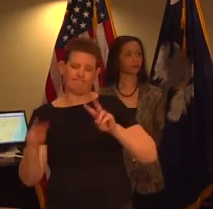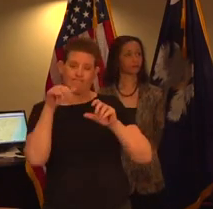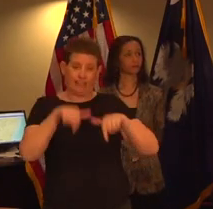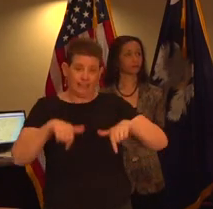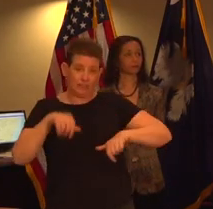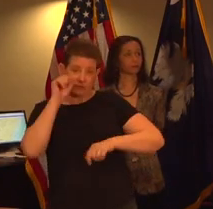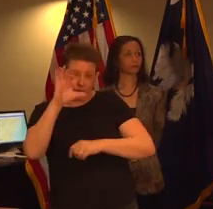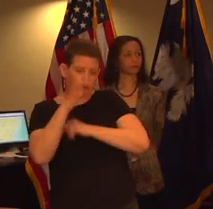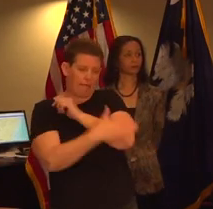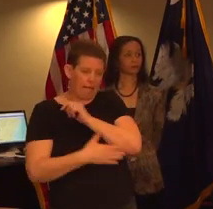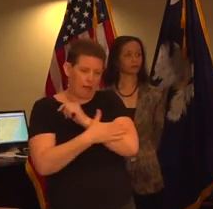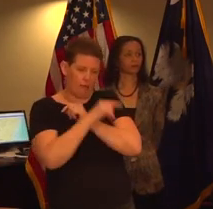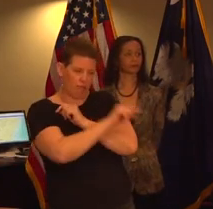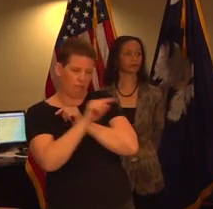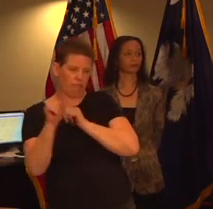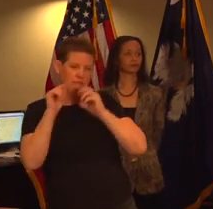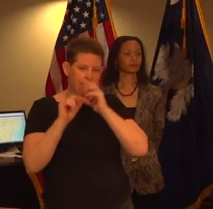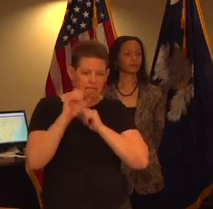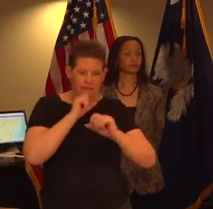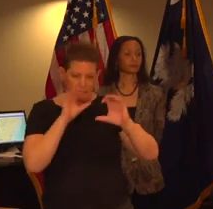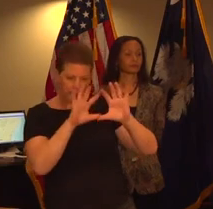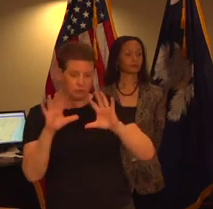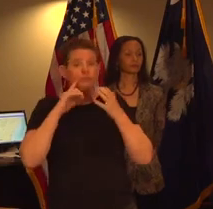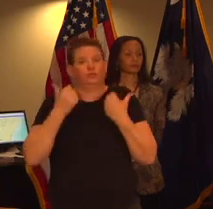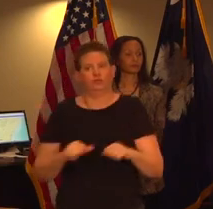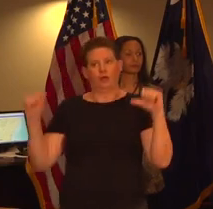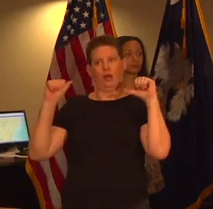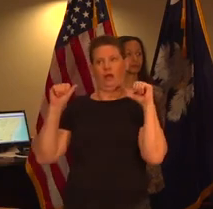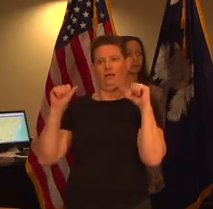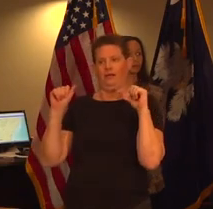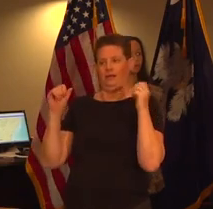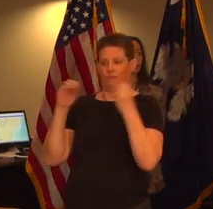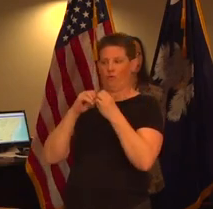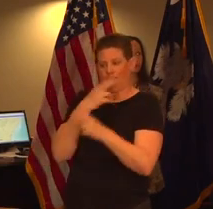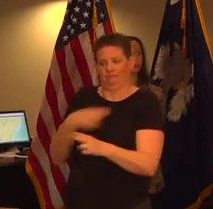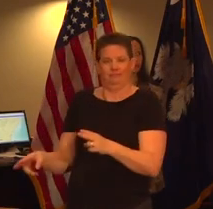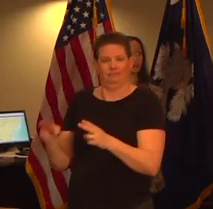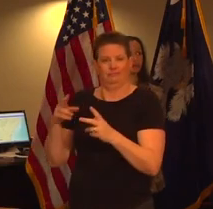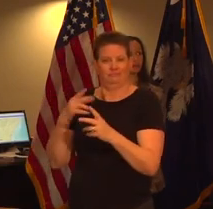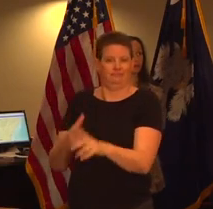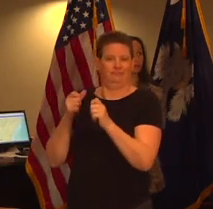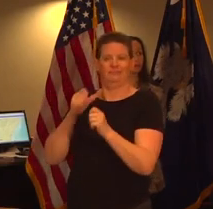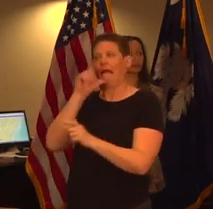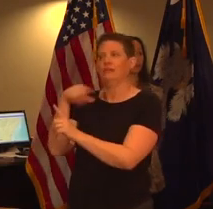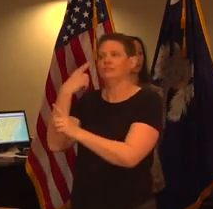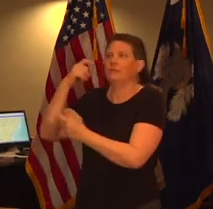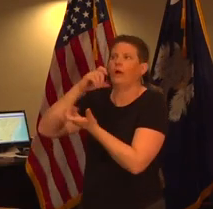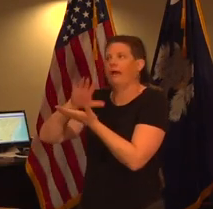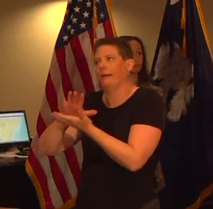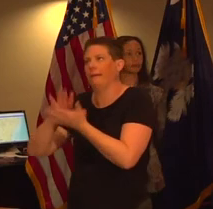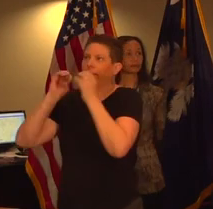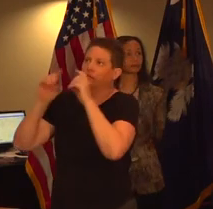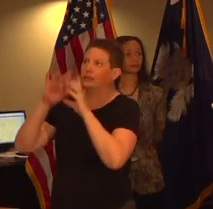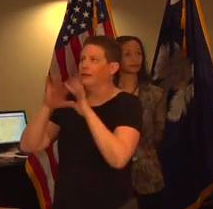we're going to try to make it um uh quicker and simpler than an academic exercise but we want to make sure